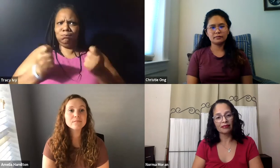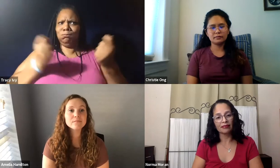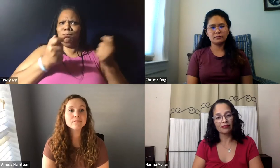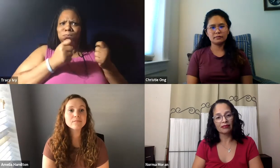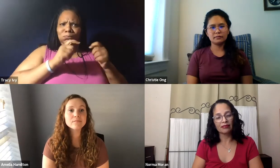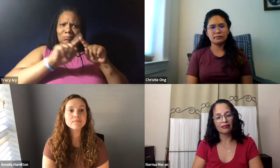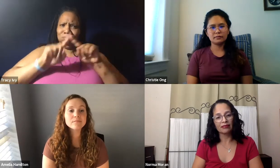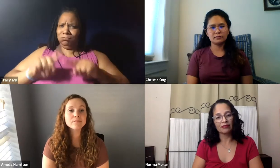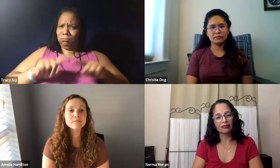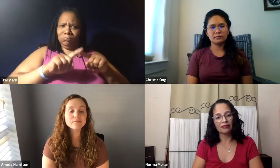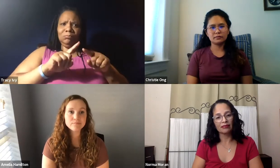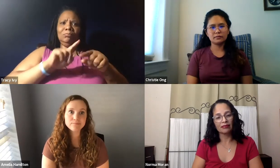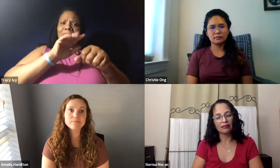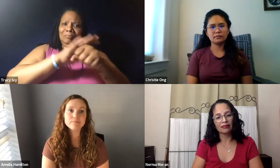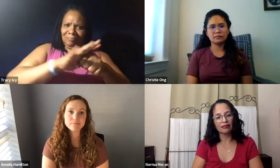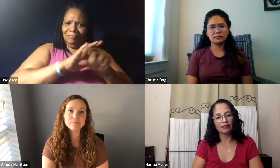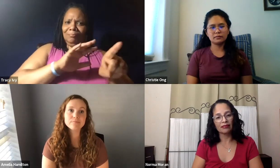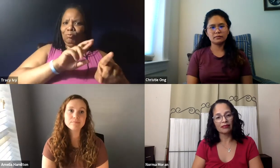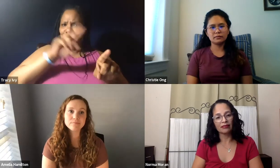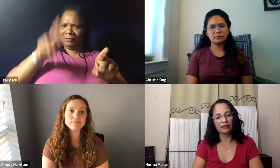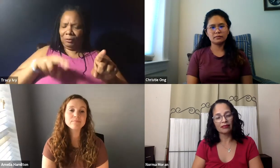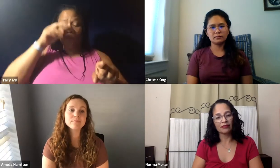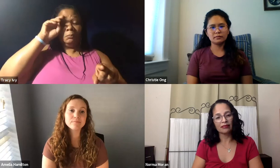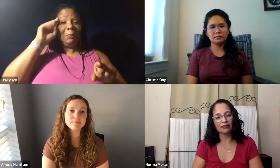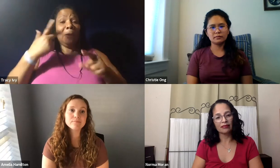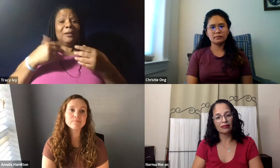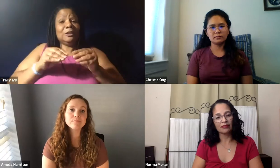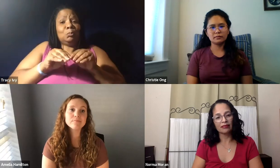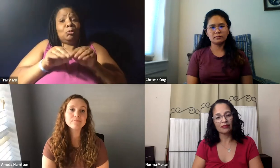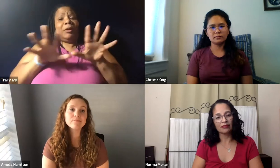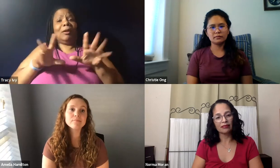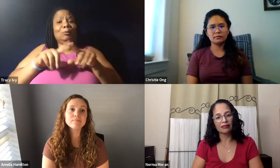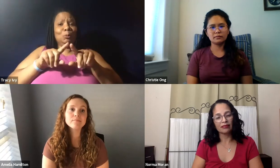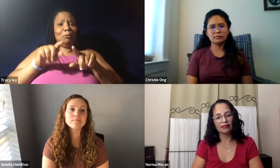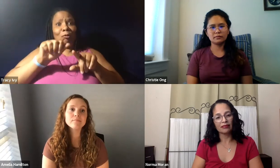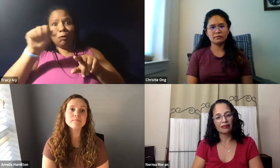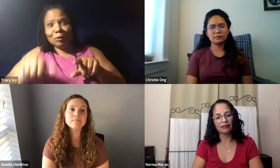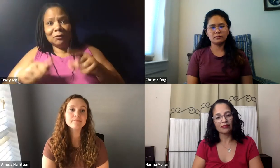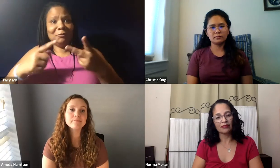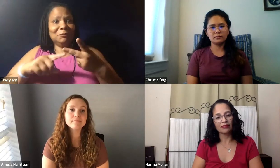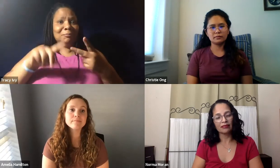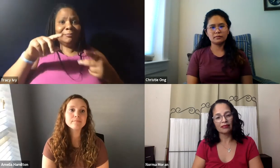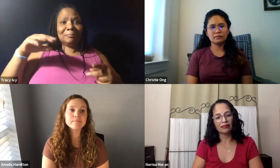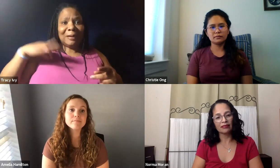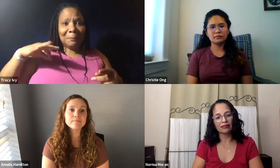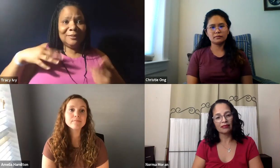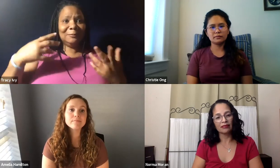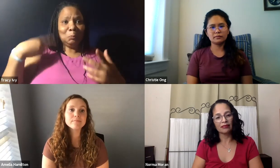NTID, you know, they are so great with recruiting and getting different opportunities for people in Rochester, but it would be really nice to kind of